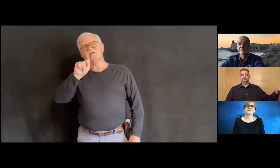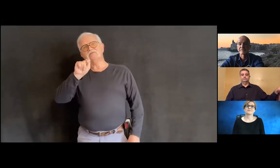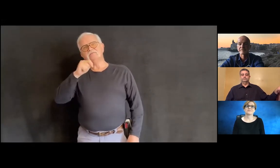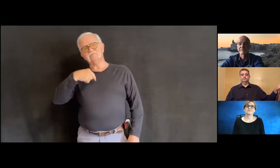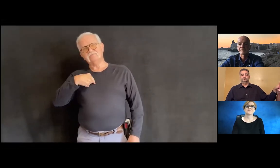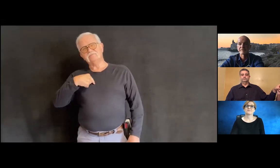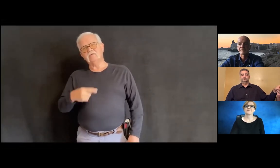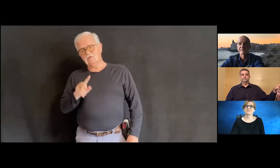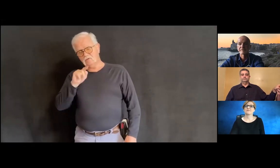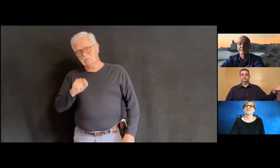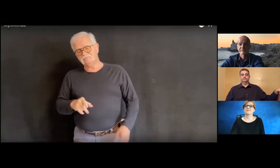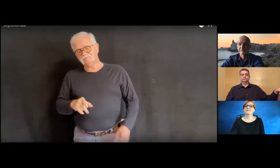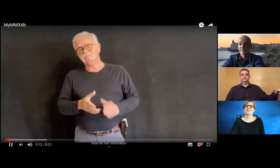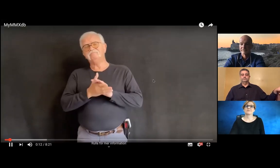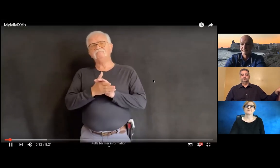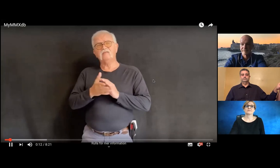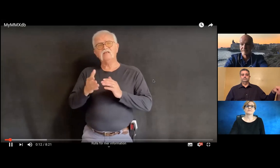And can you increase the volume, please?